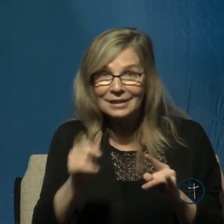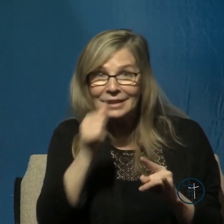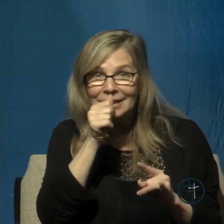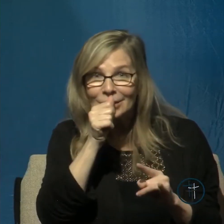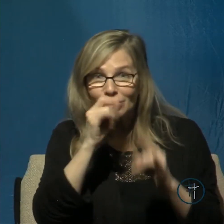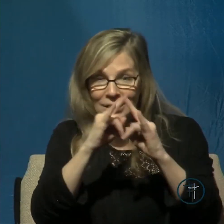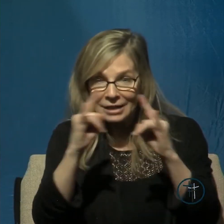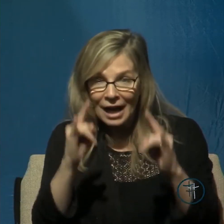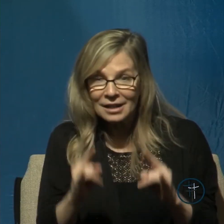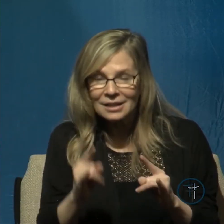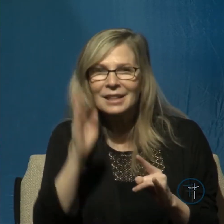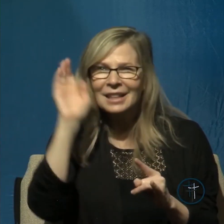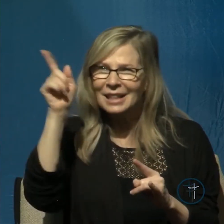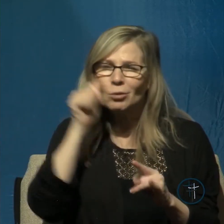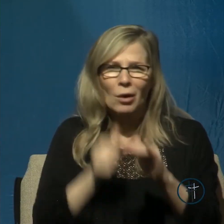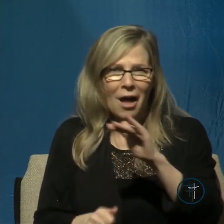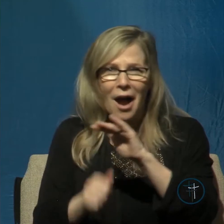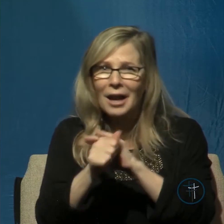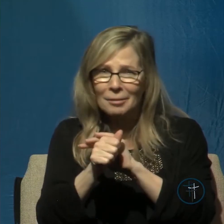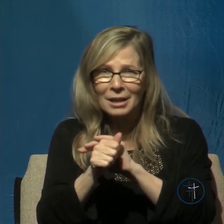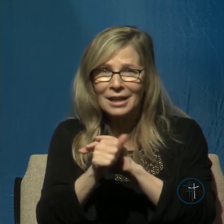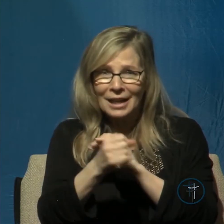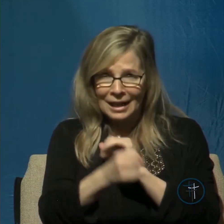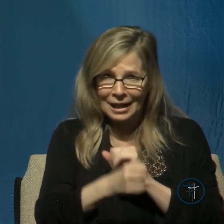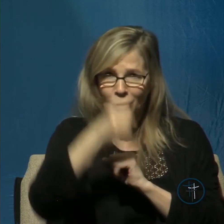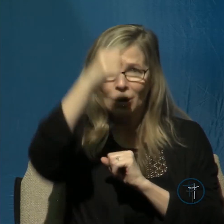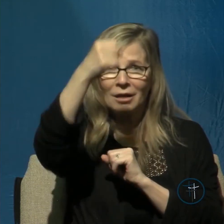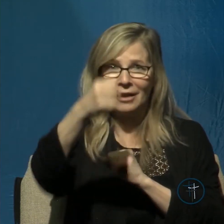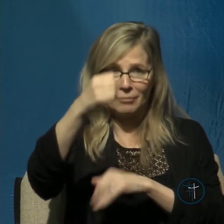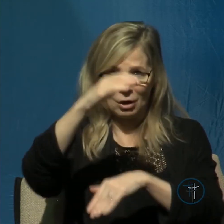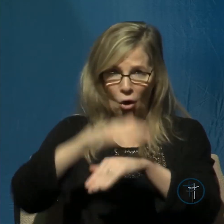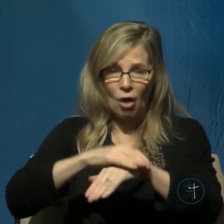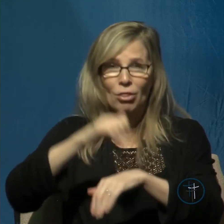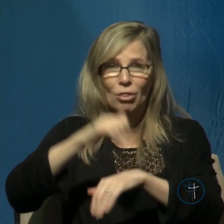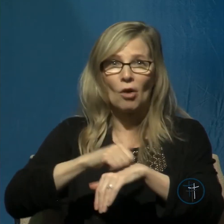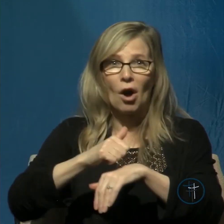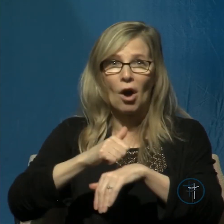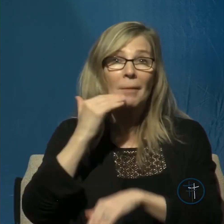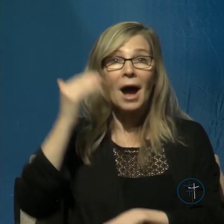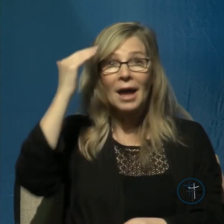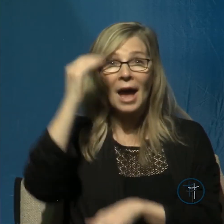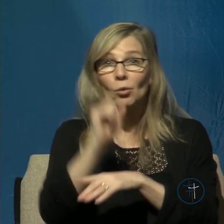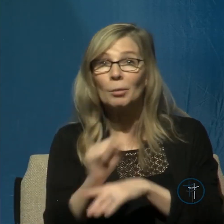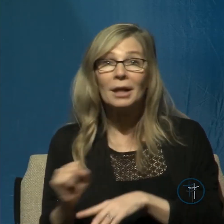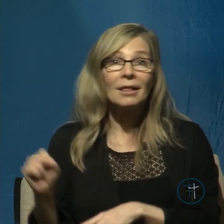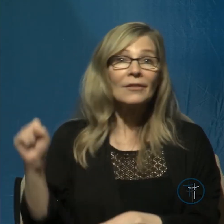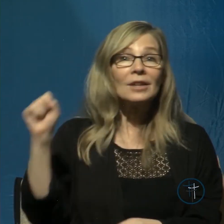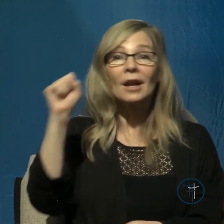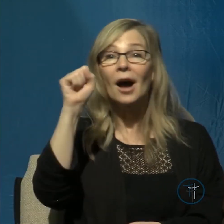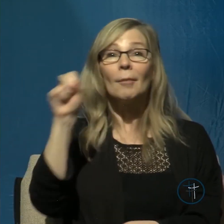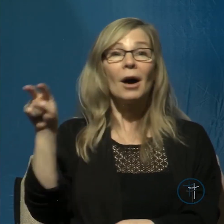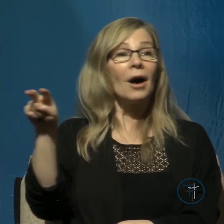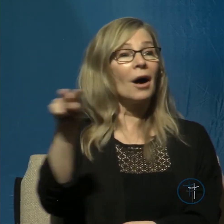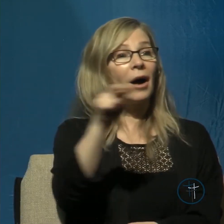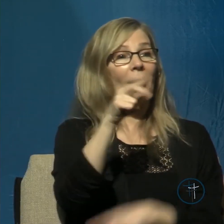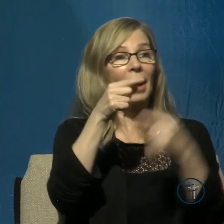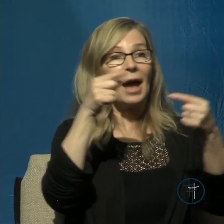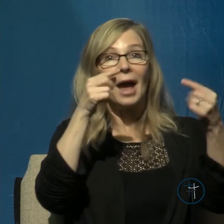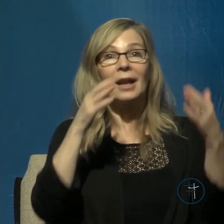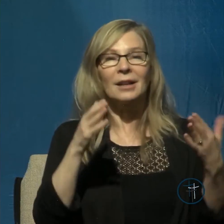me he'll lift me up on a rock and now my head will be lifted up above my enemies around me and I will offer in his tent sacrifices with shouts